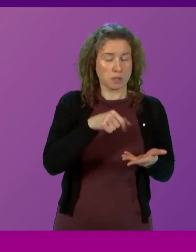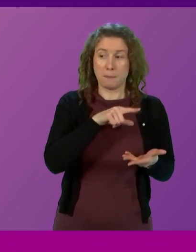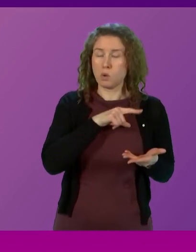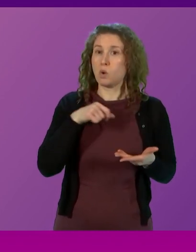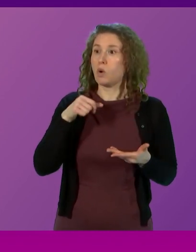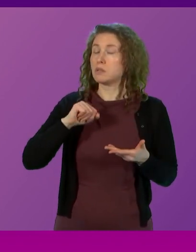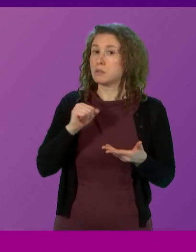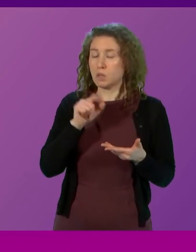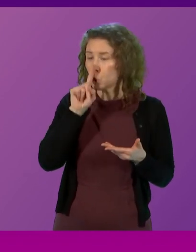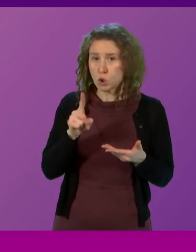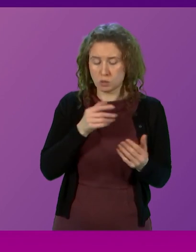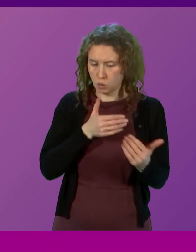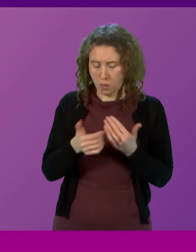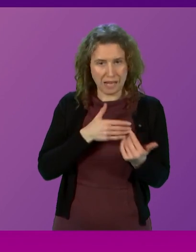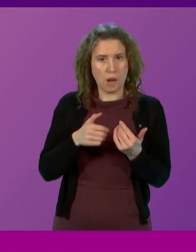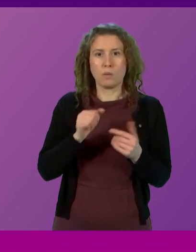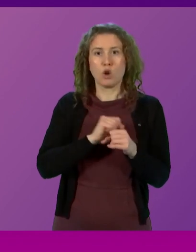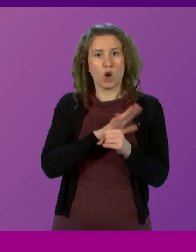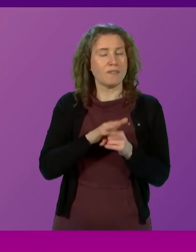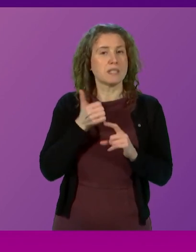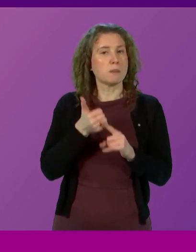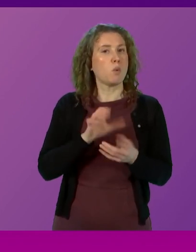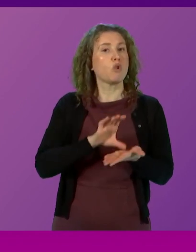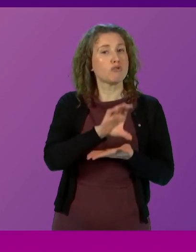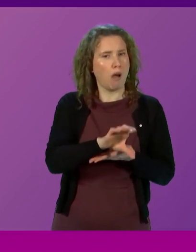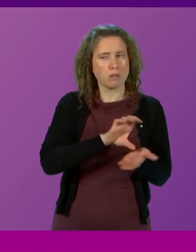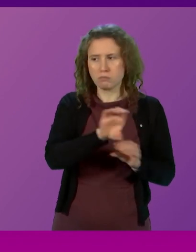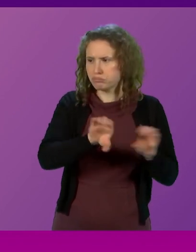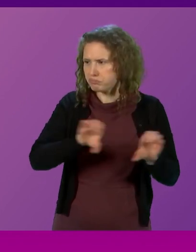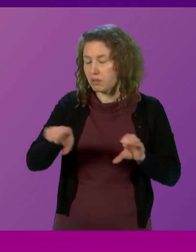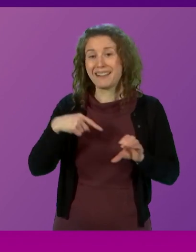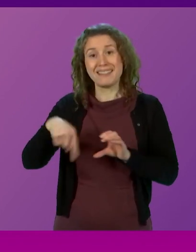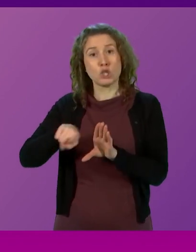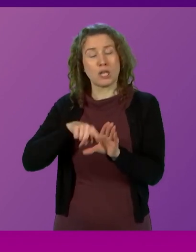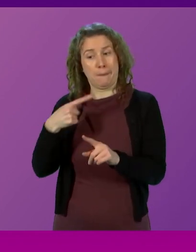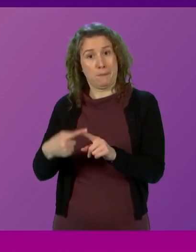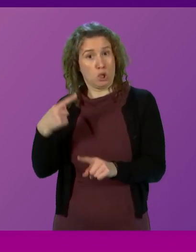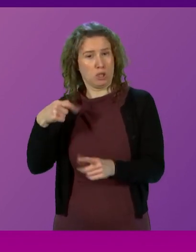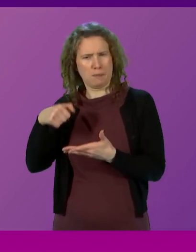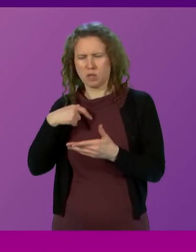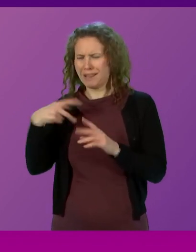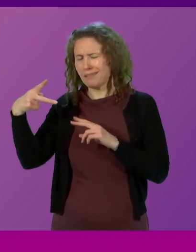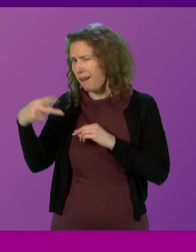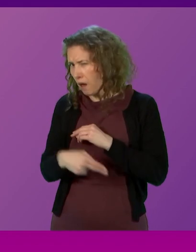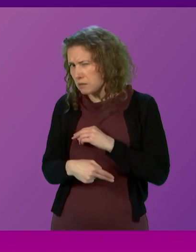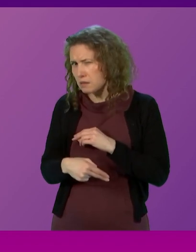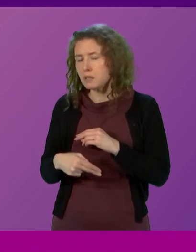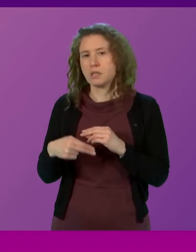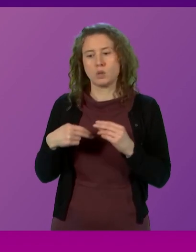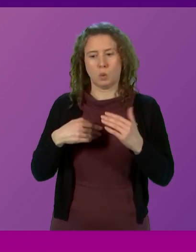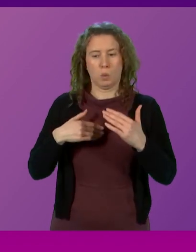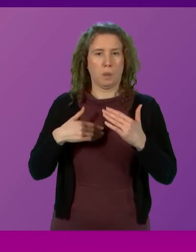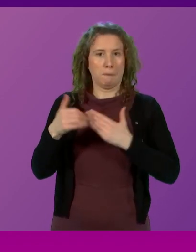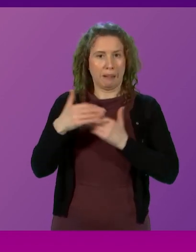couldn't get Covid support grants out the door. And this year, the emergency budget saw a cut to building energy